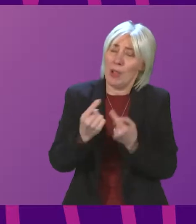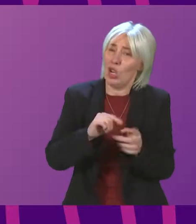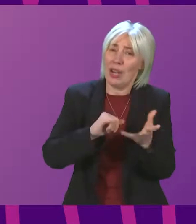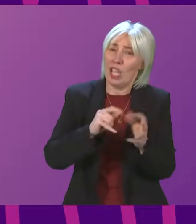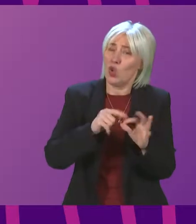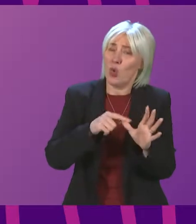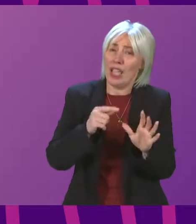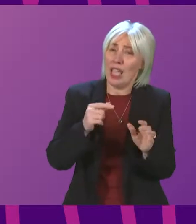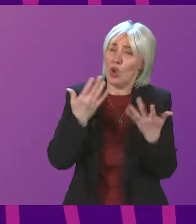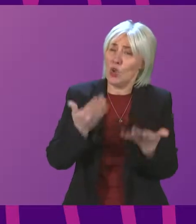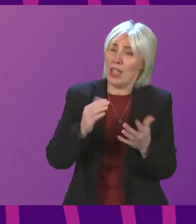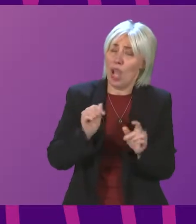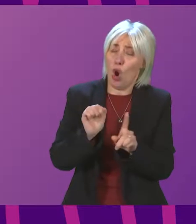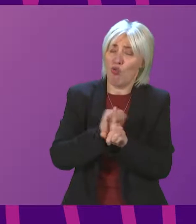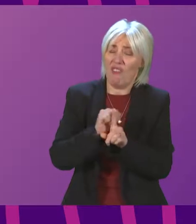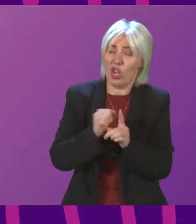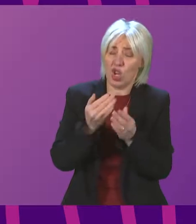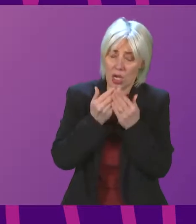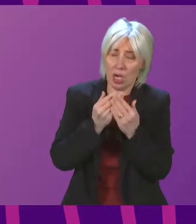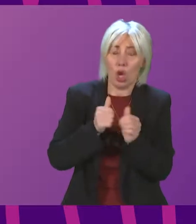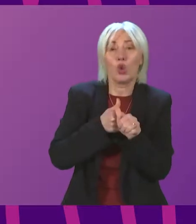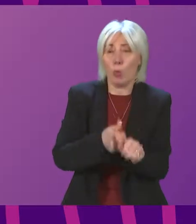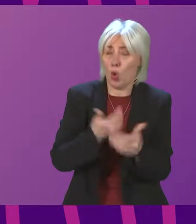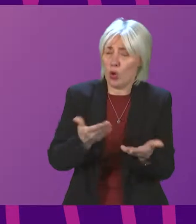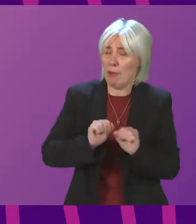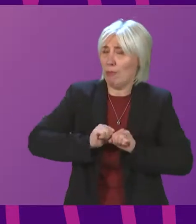SQA today on the revision support. The